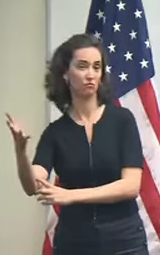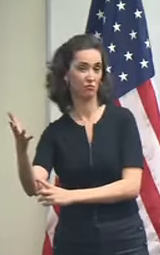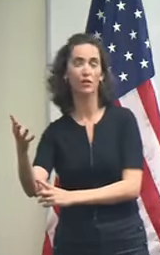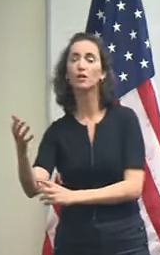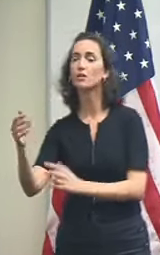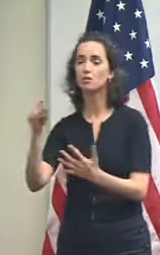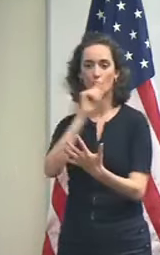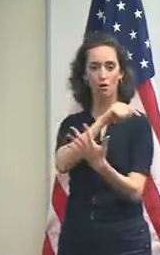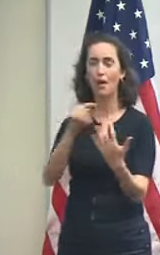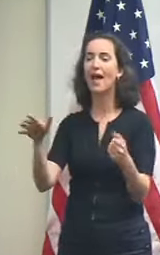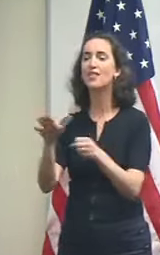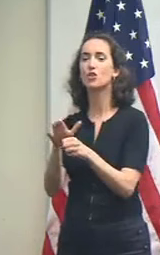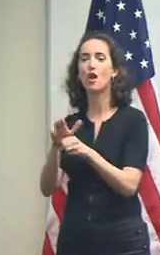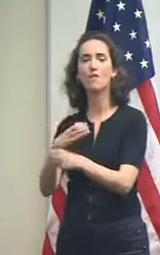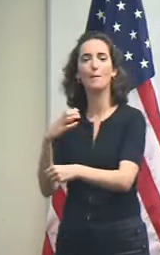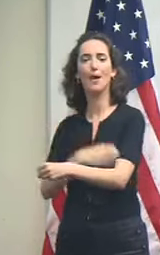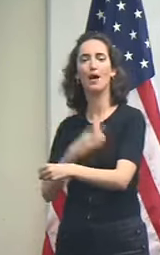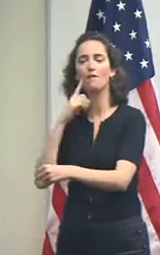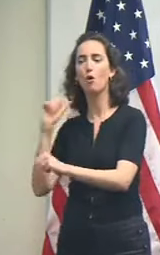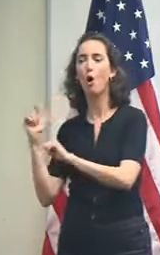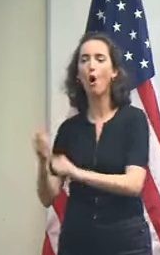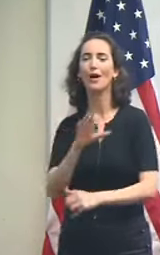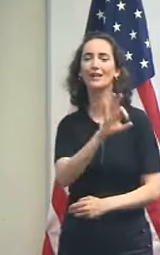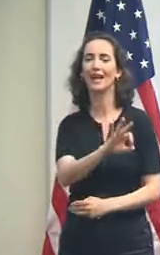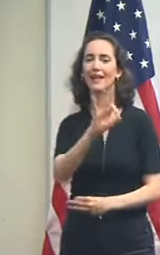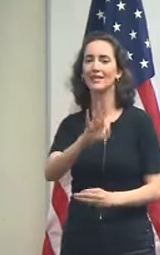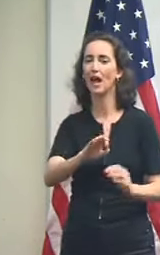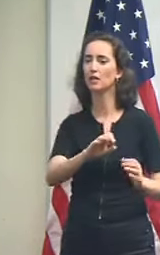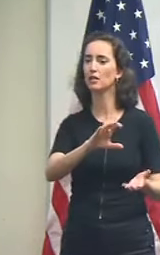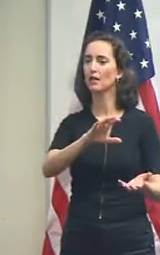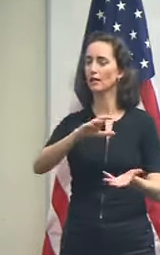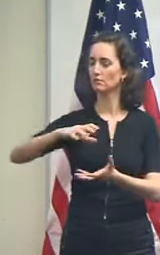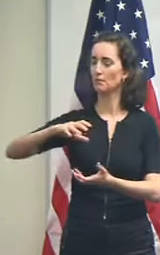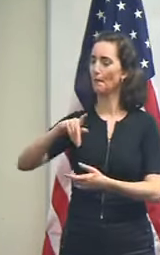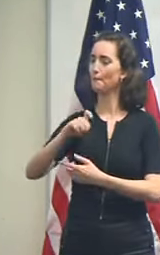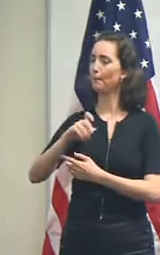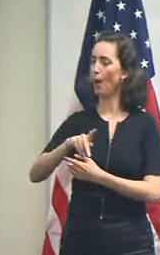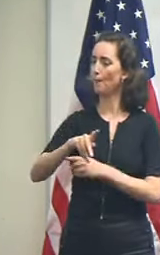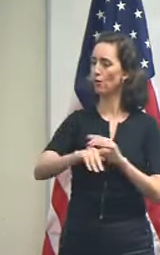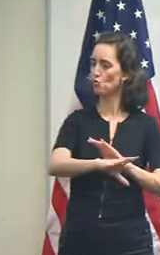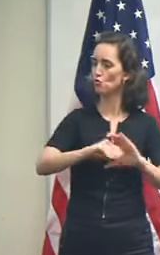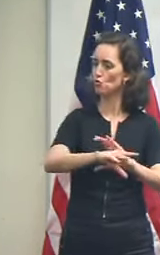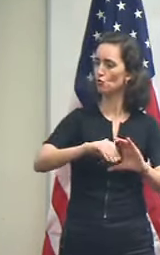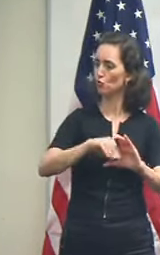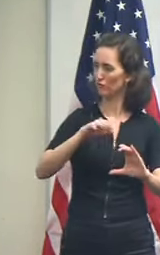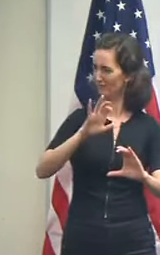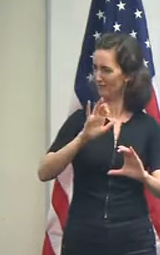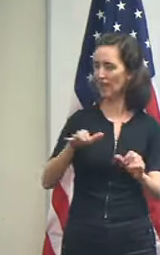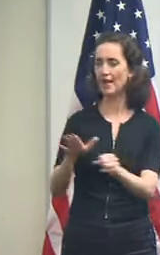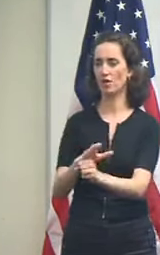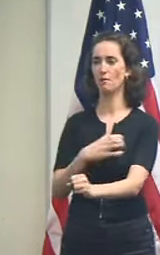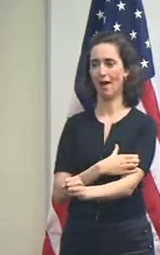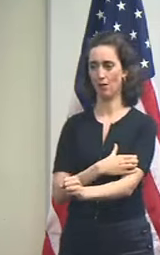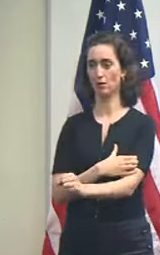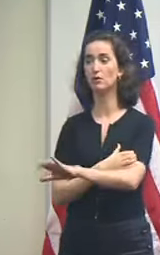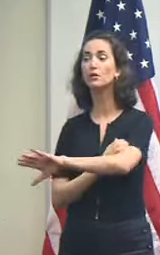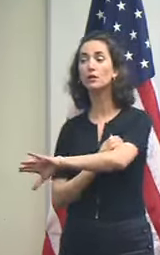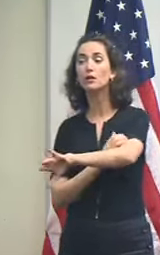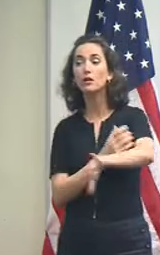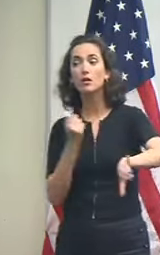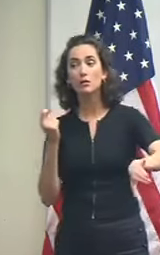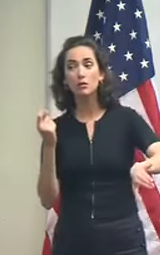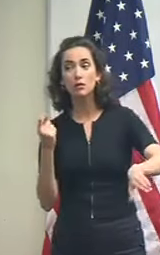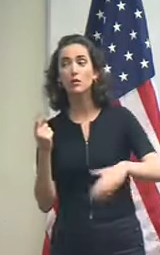99 pumps and where we don't have power generation